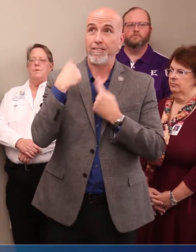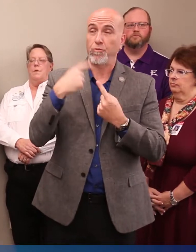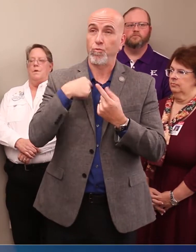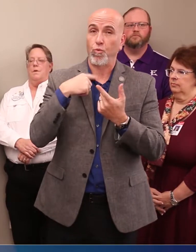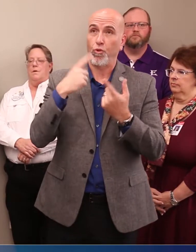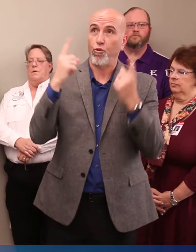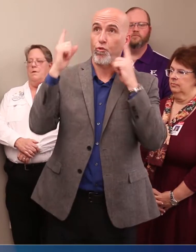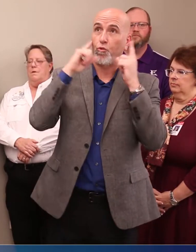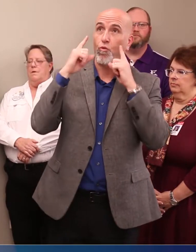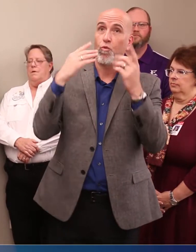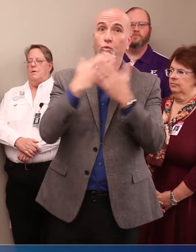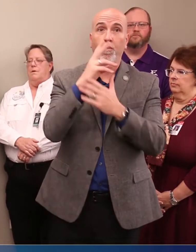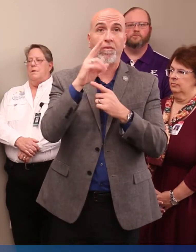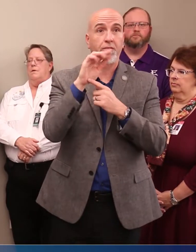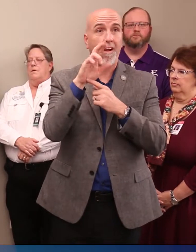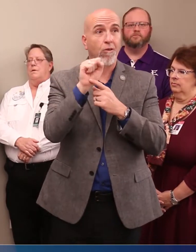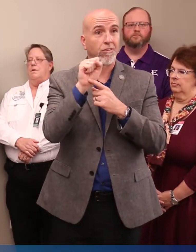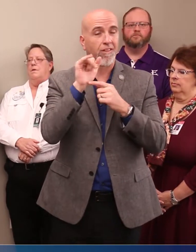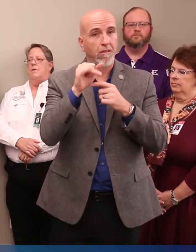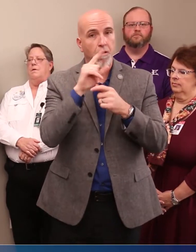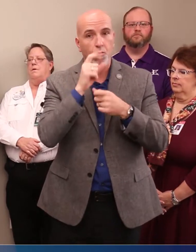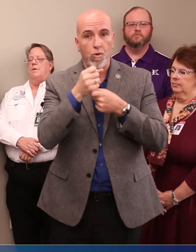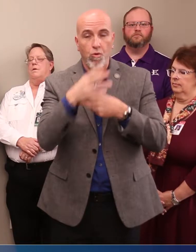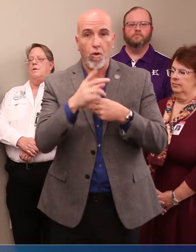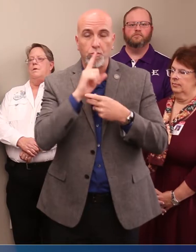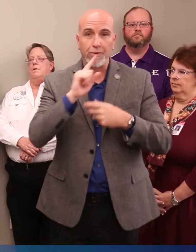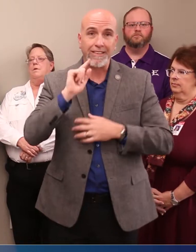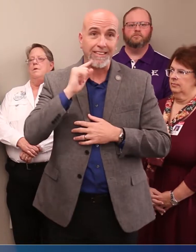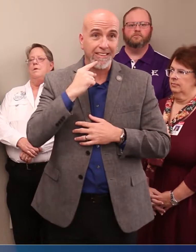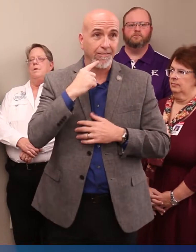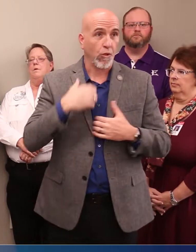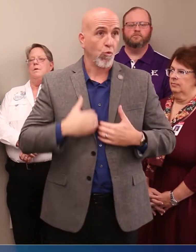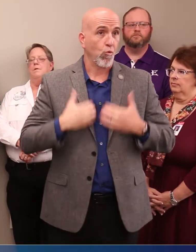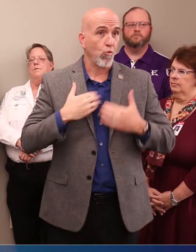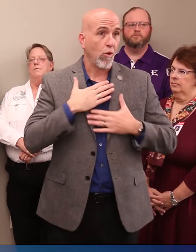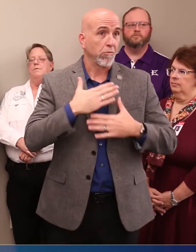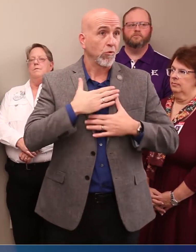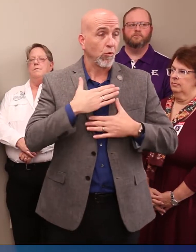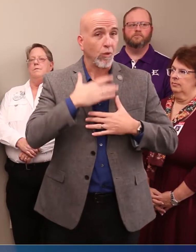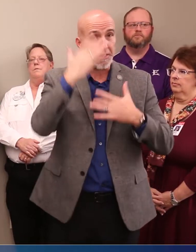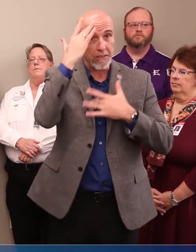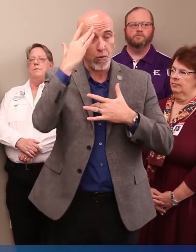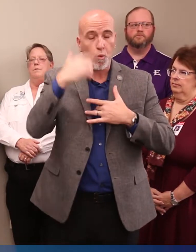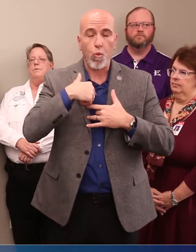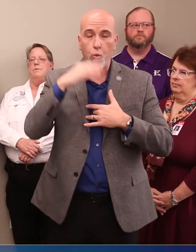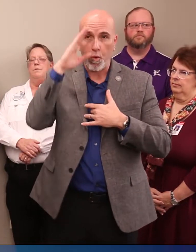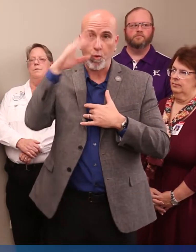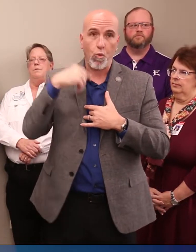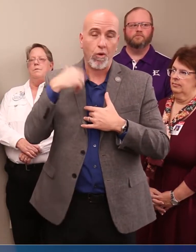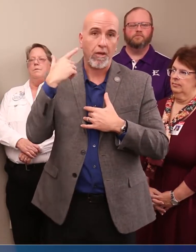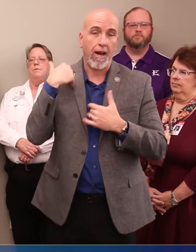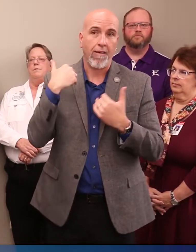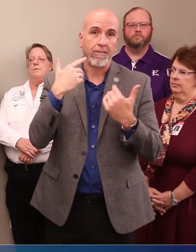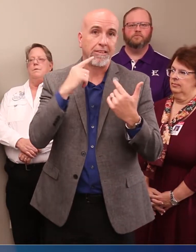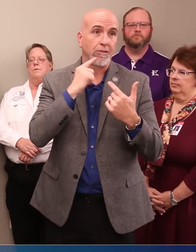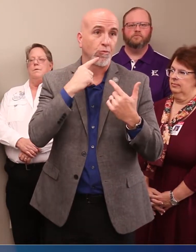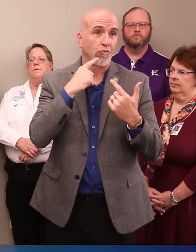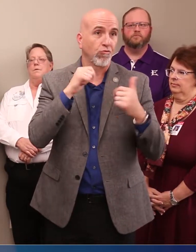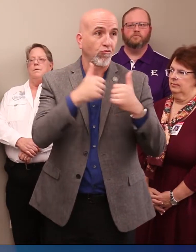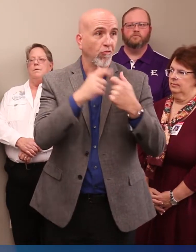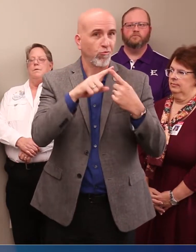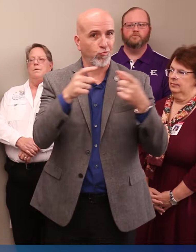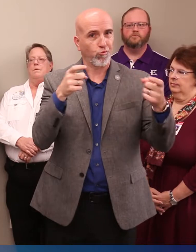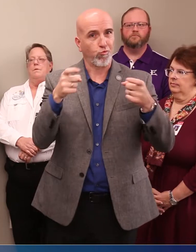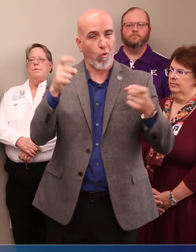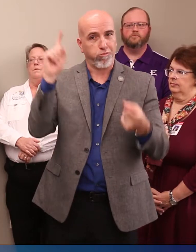a new virus that causes significant respiratory illness, we knew that we would face serious challenges to try to control it.